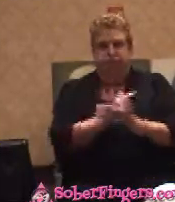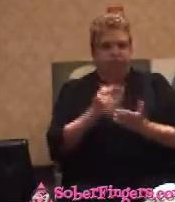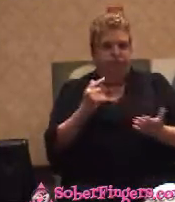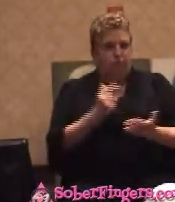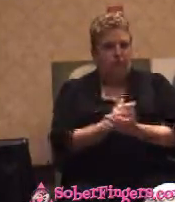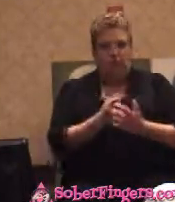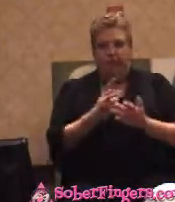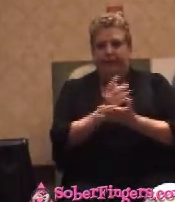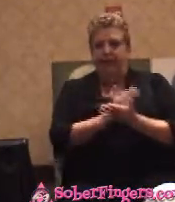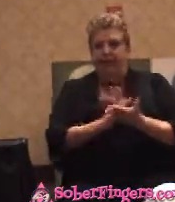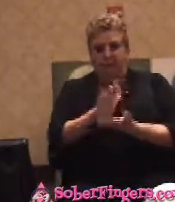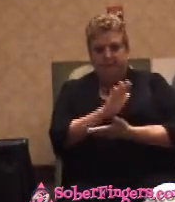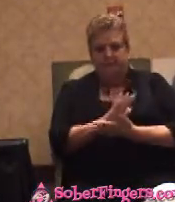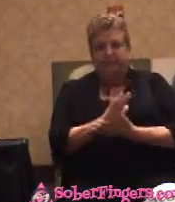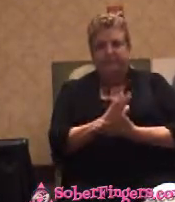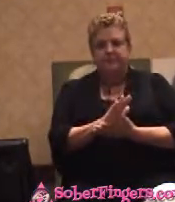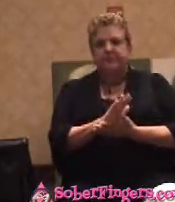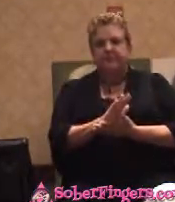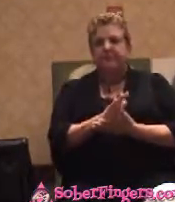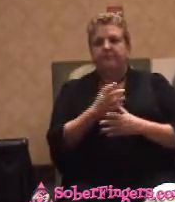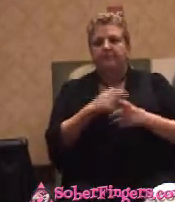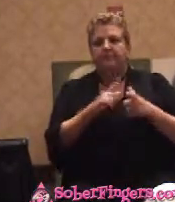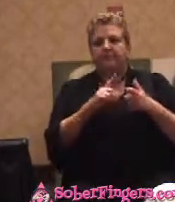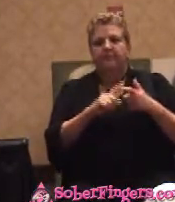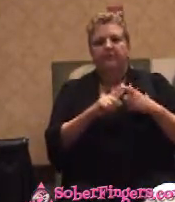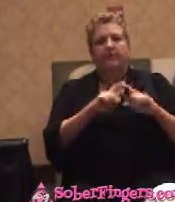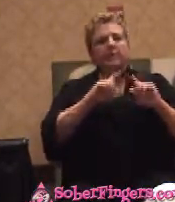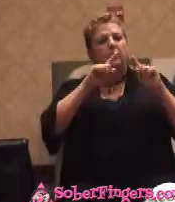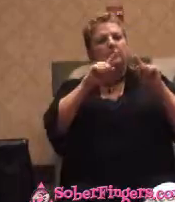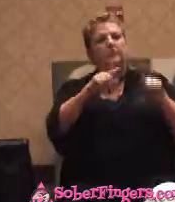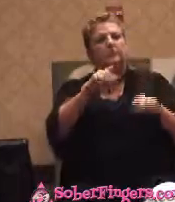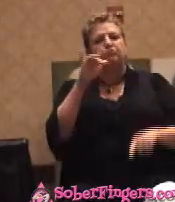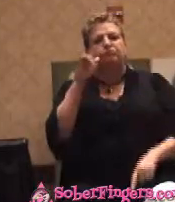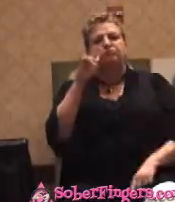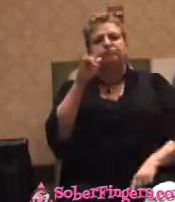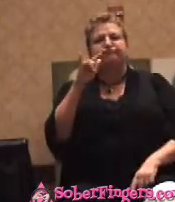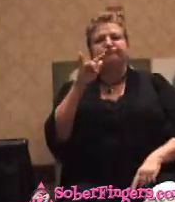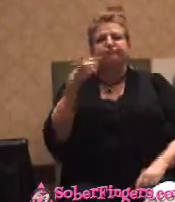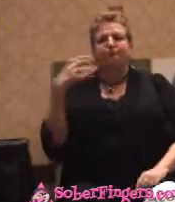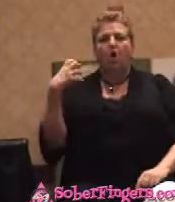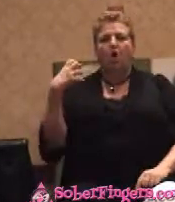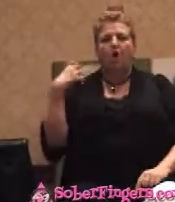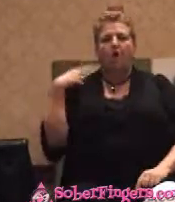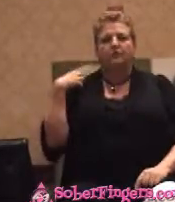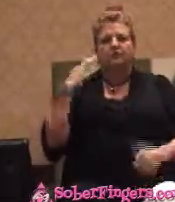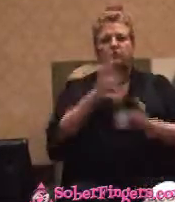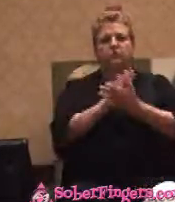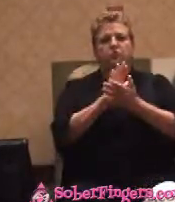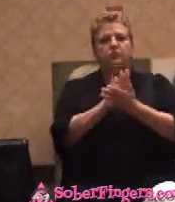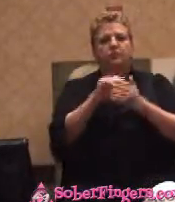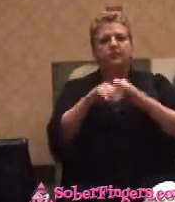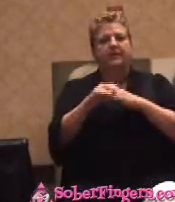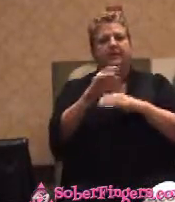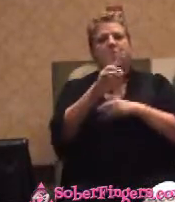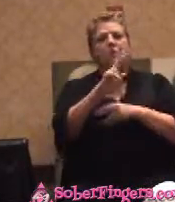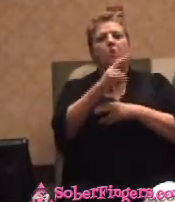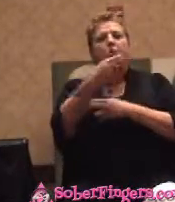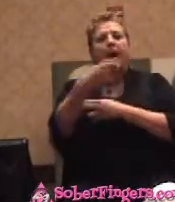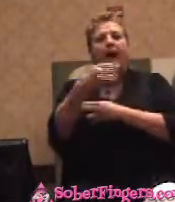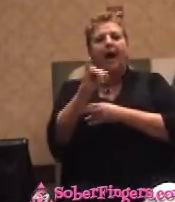went off to Officer's Candidate School in Newport, Rhode Island. And managed to get through there some way.